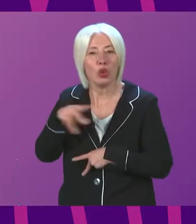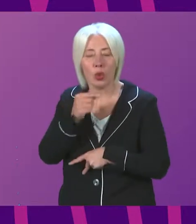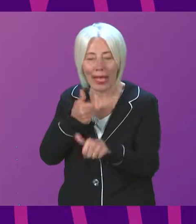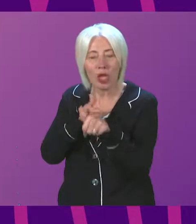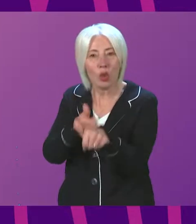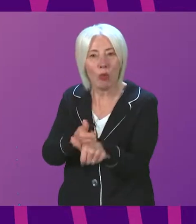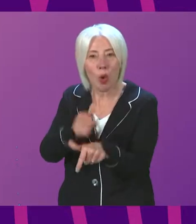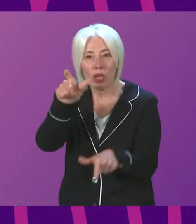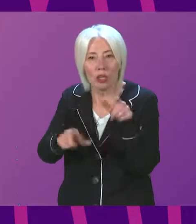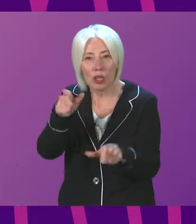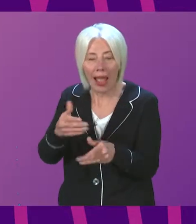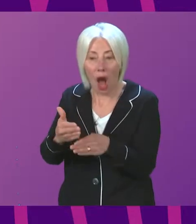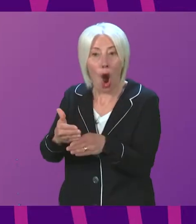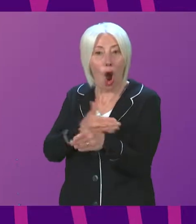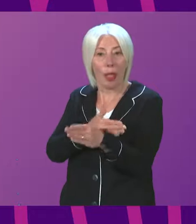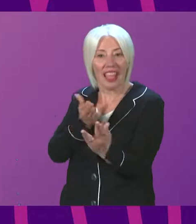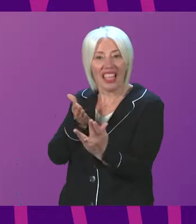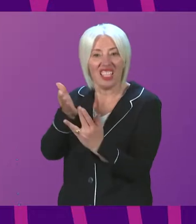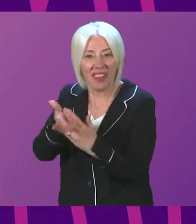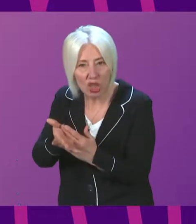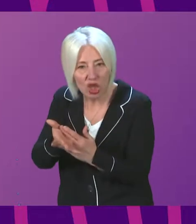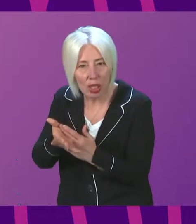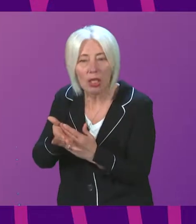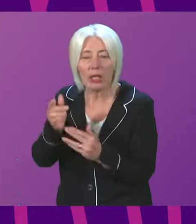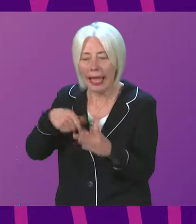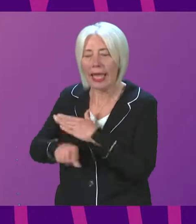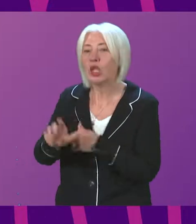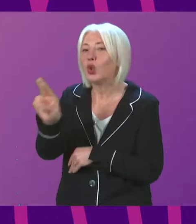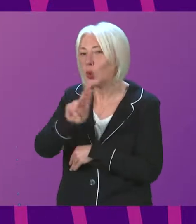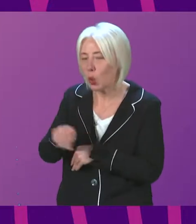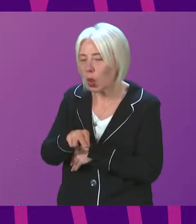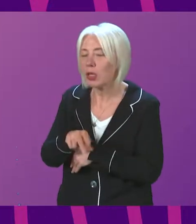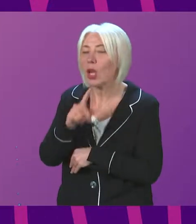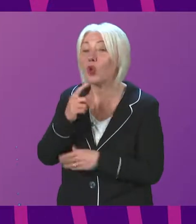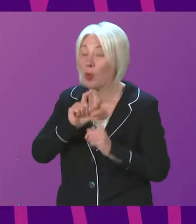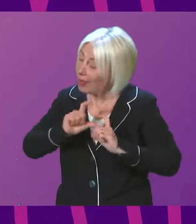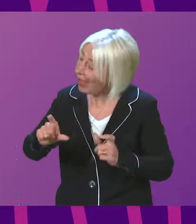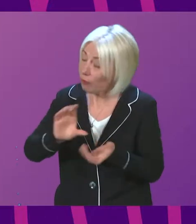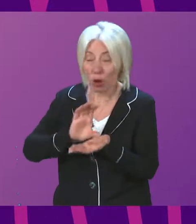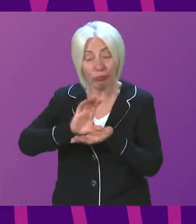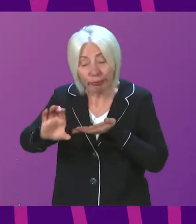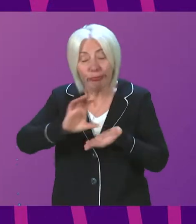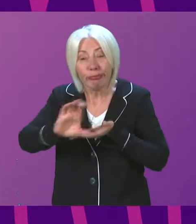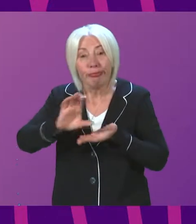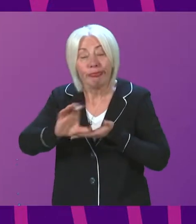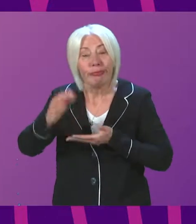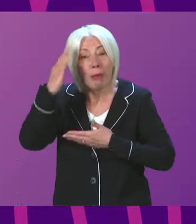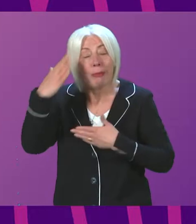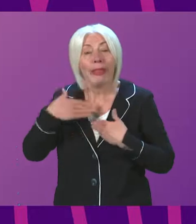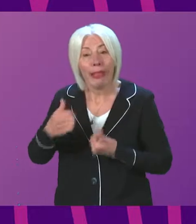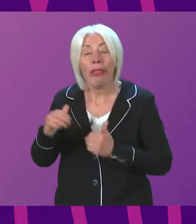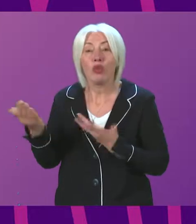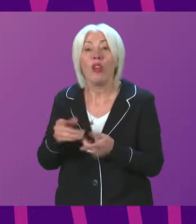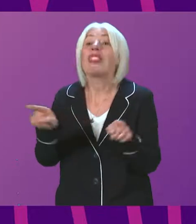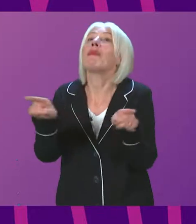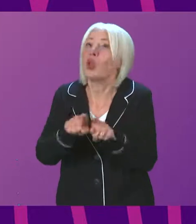on an early intervention basis. So we will continue to take the steps to invest in mental health services, but also to reform